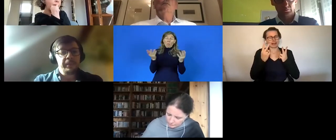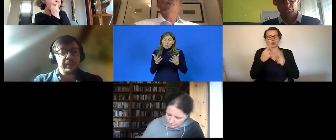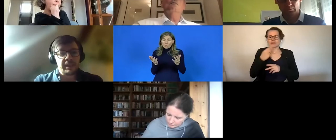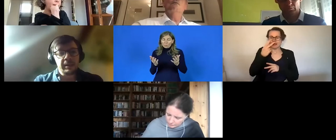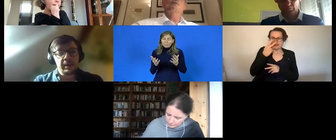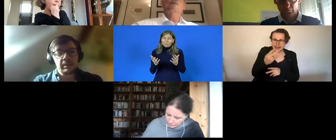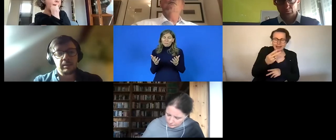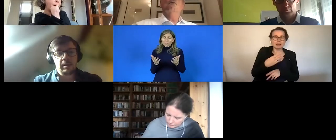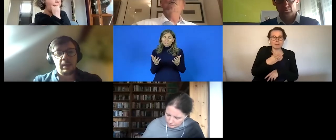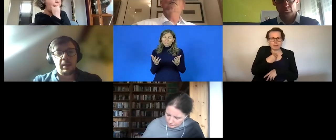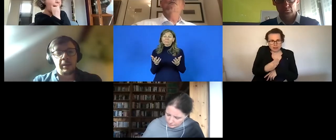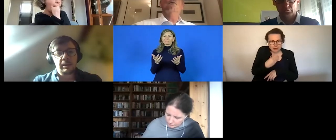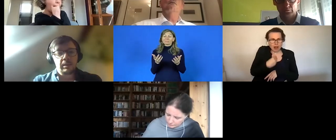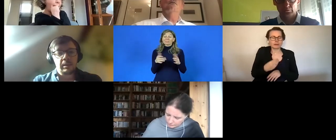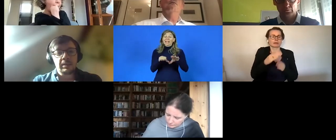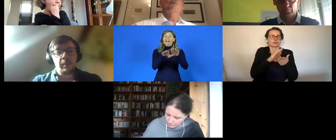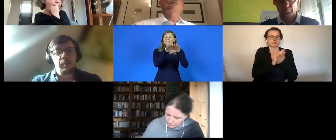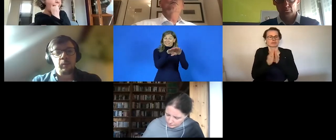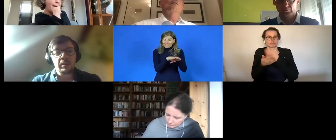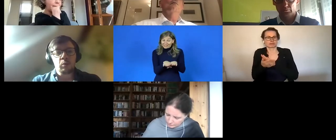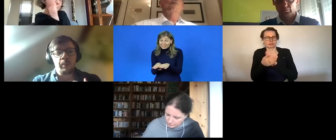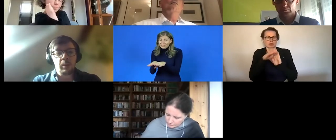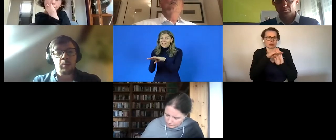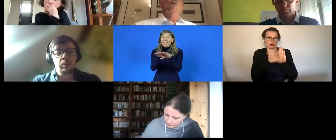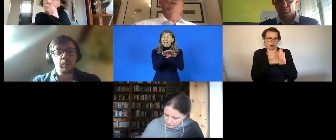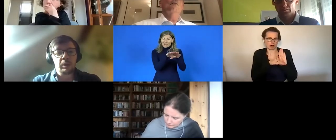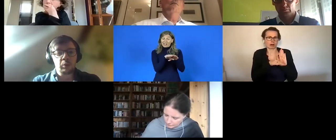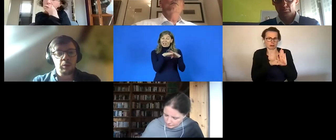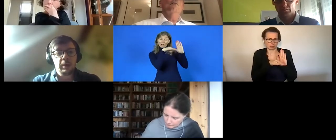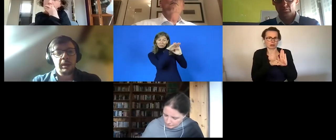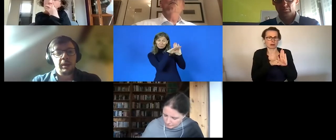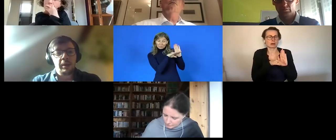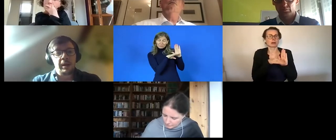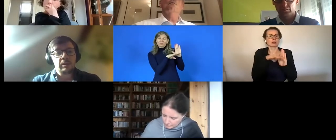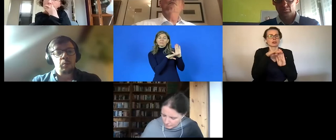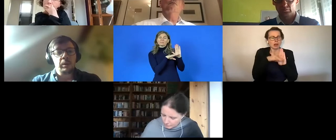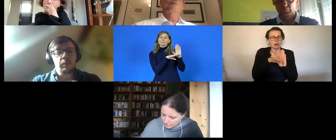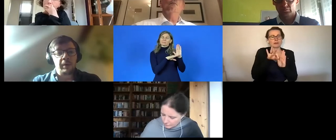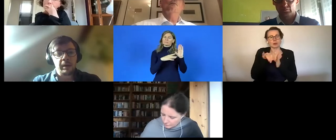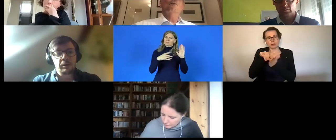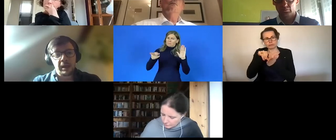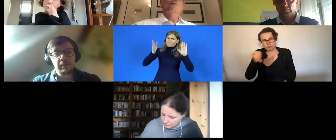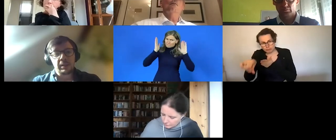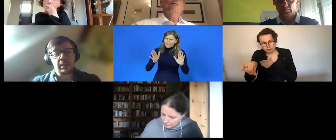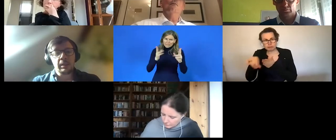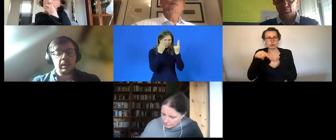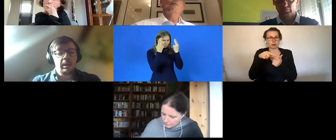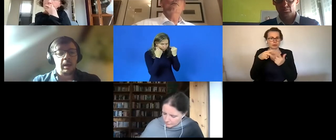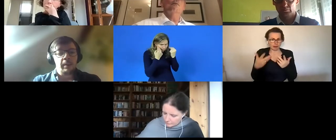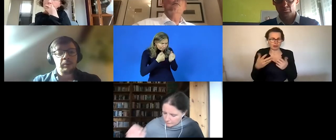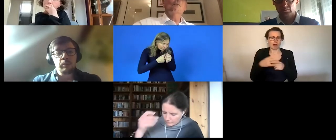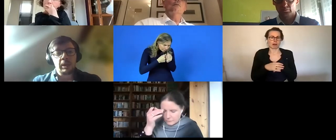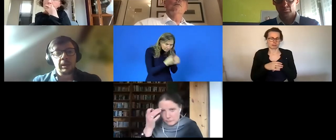standards that this type of employment needs to obey with to make sure that we don't find ourselves in